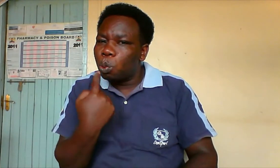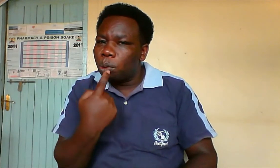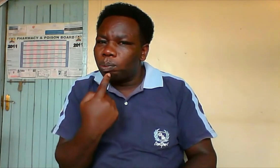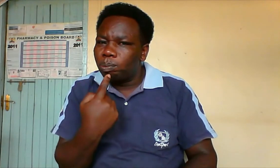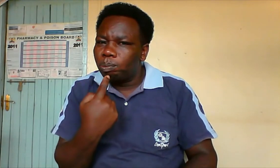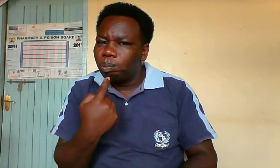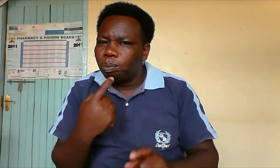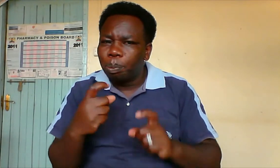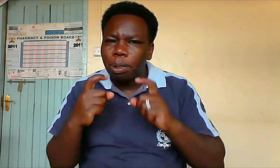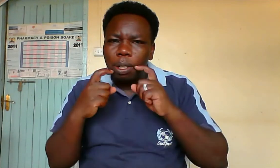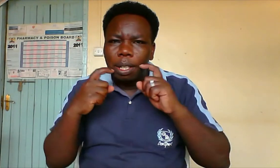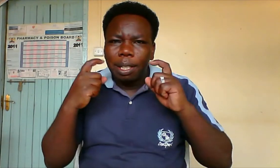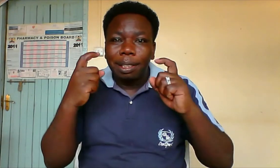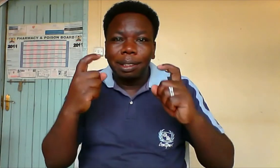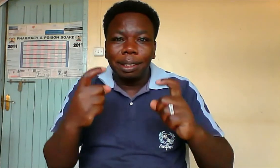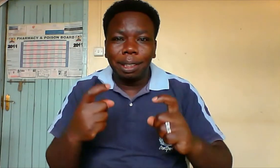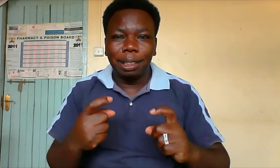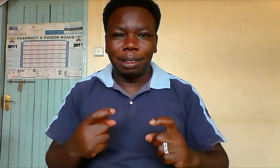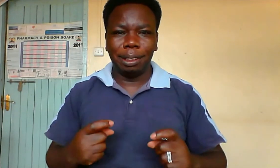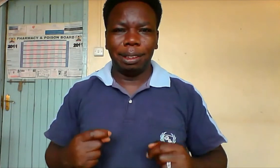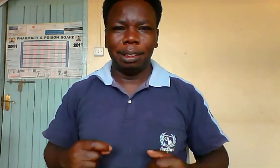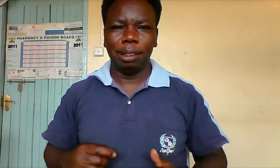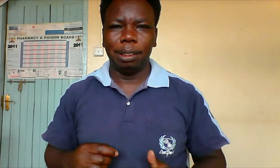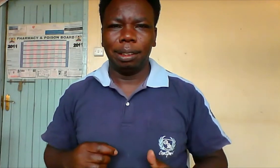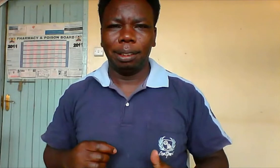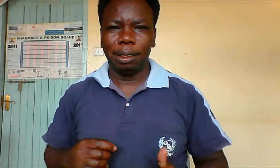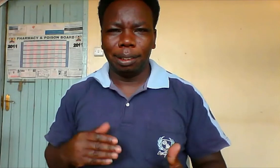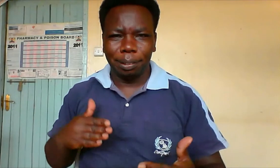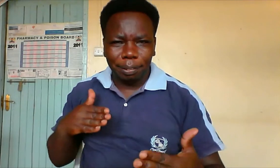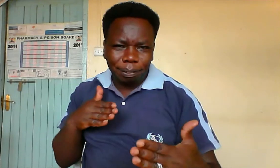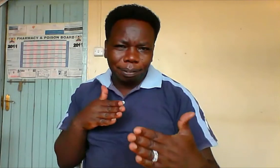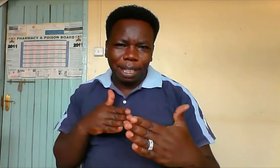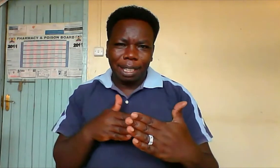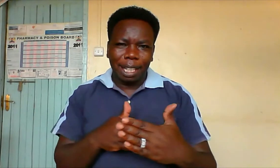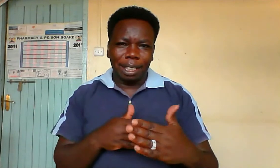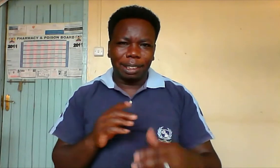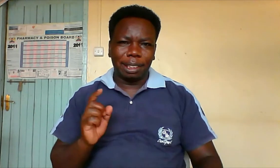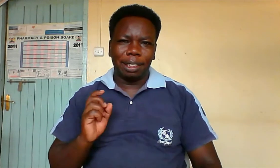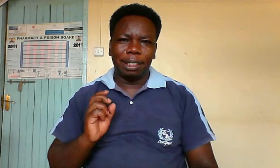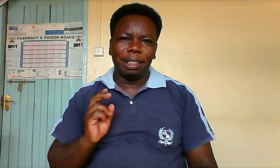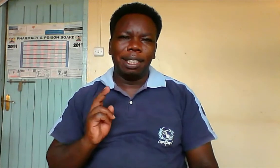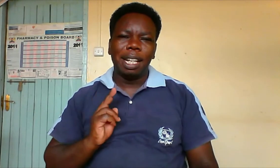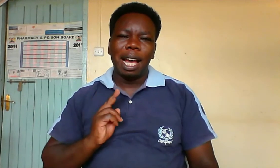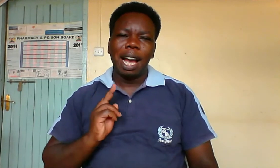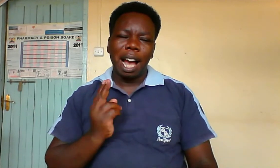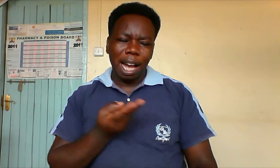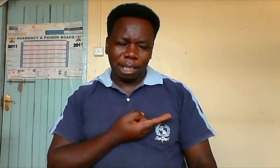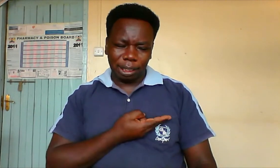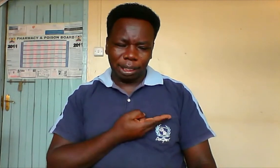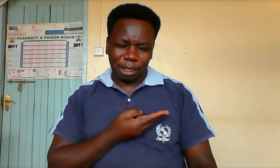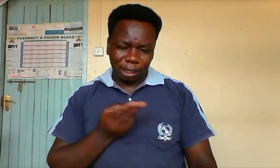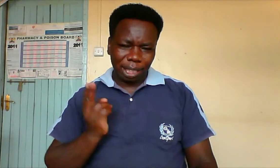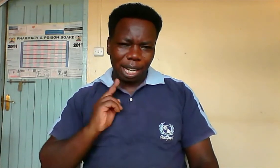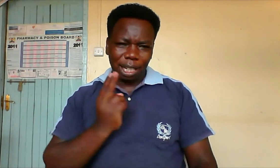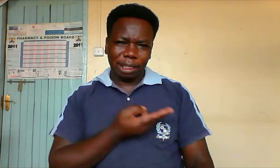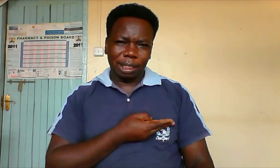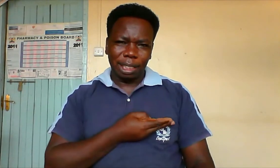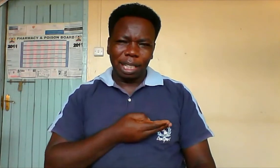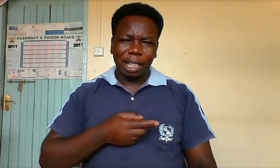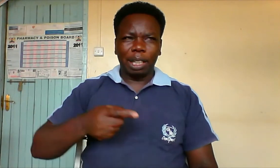sin against us. This us can